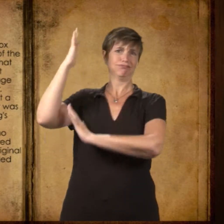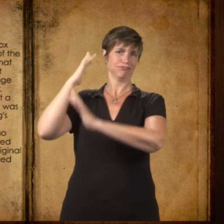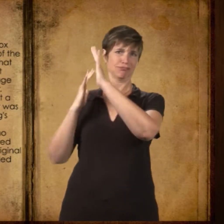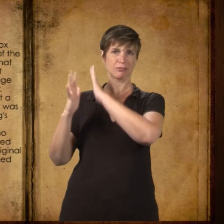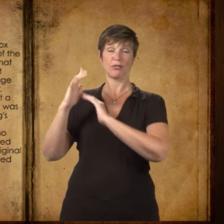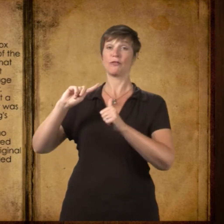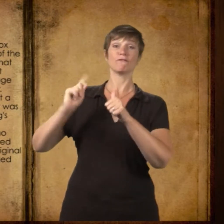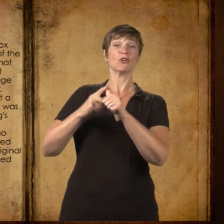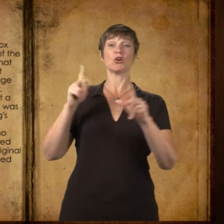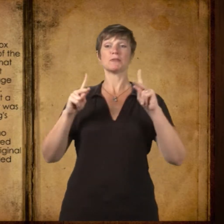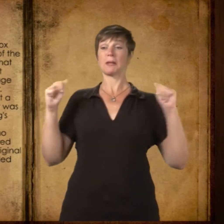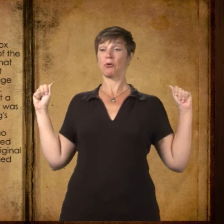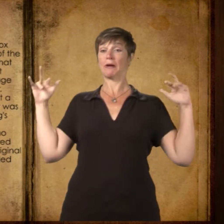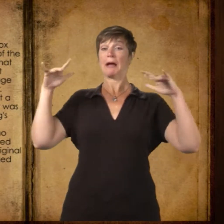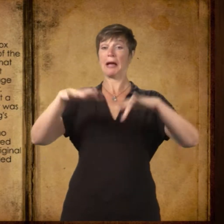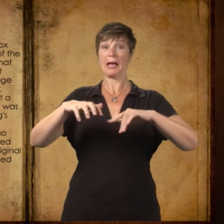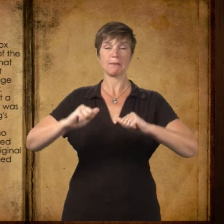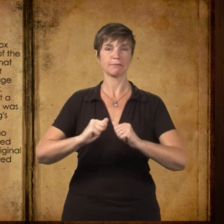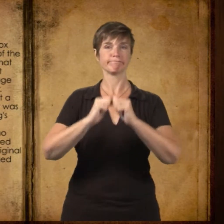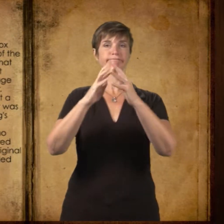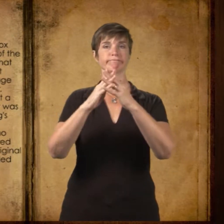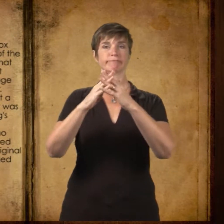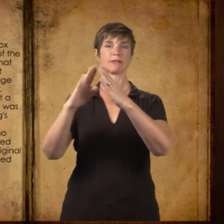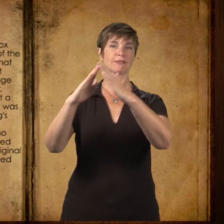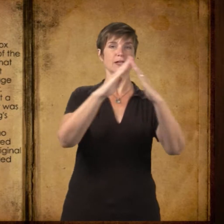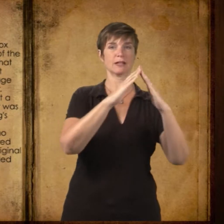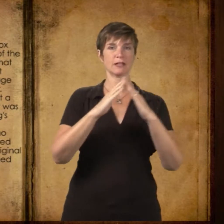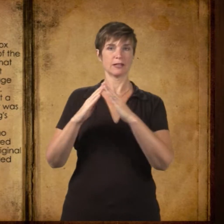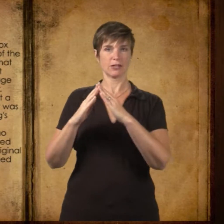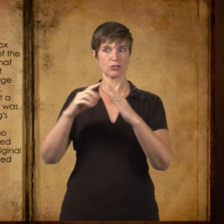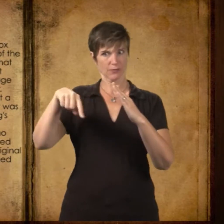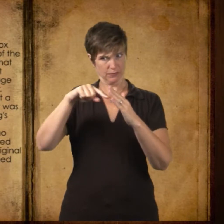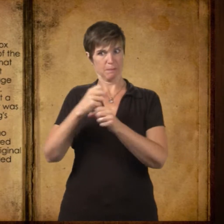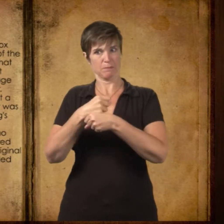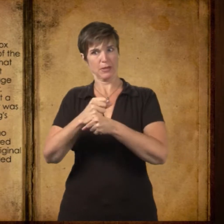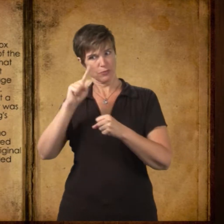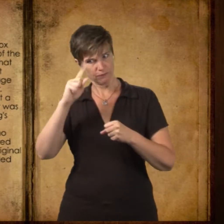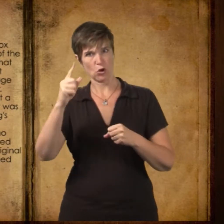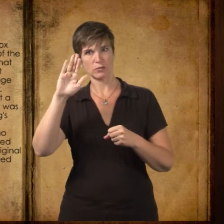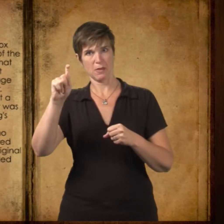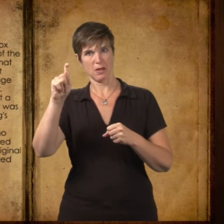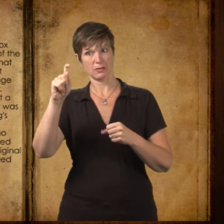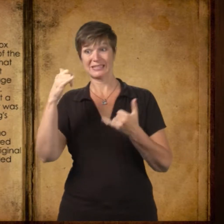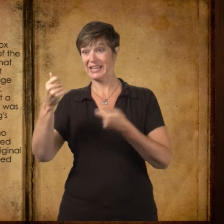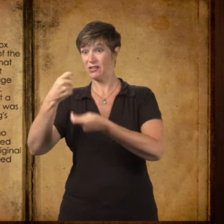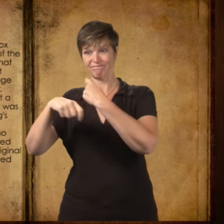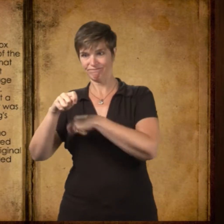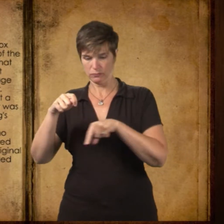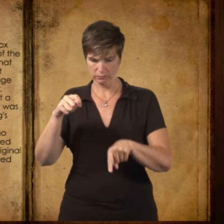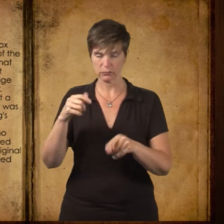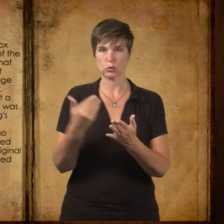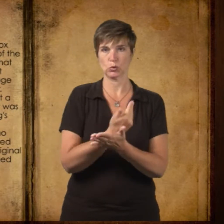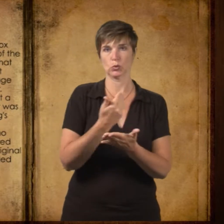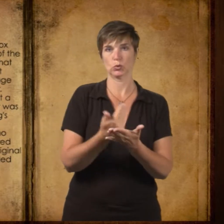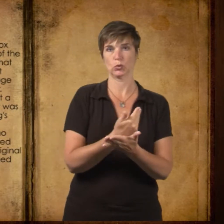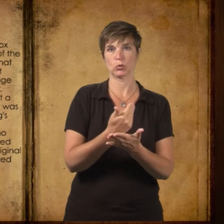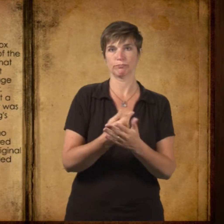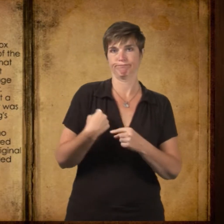The one that had been constructed when the first people settled down to make a village here. Every year after the lottery,